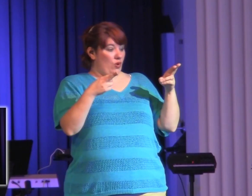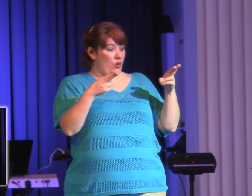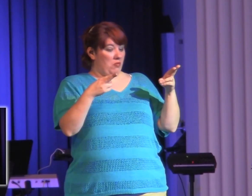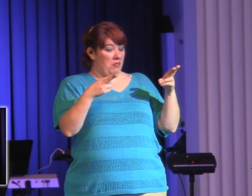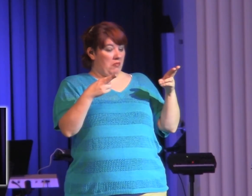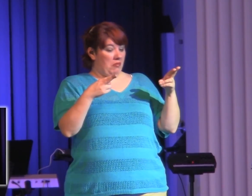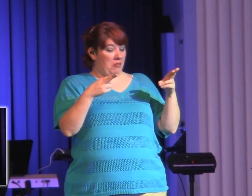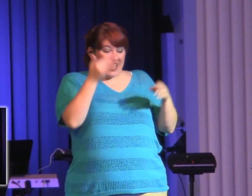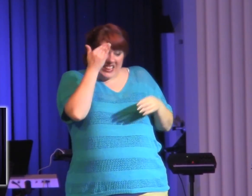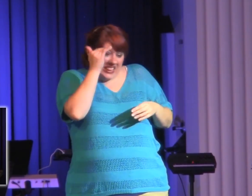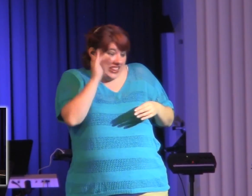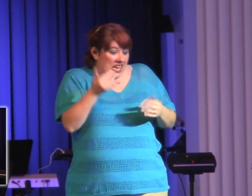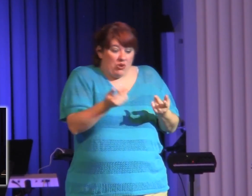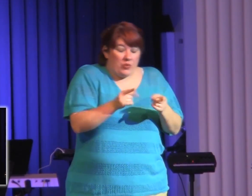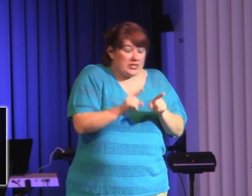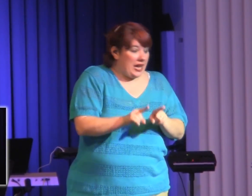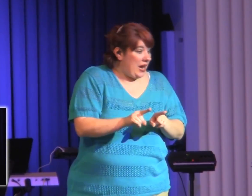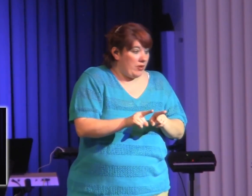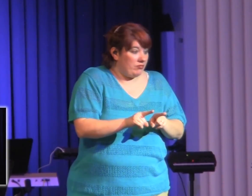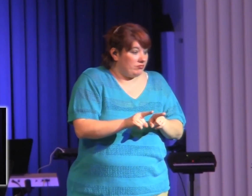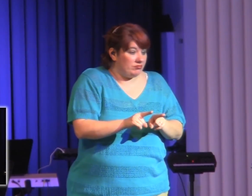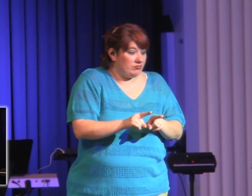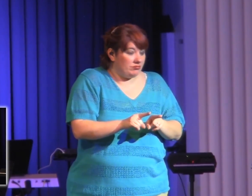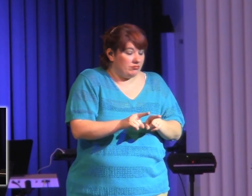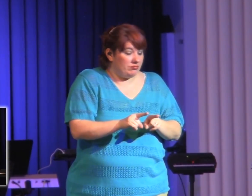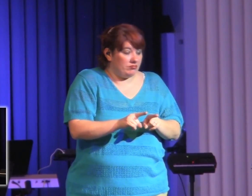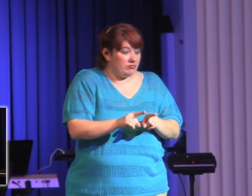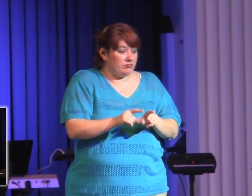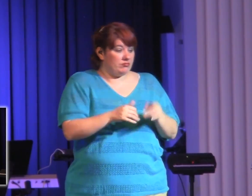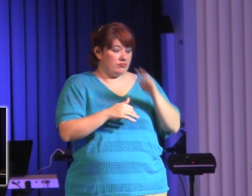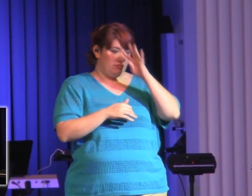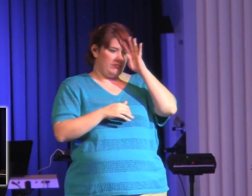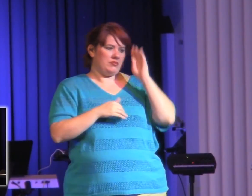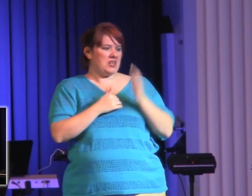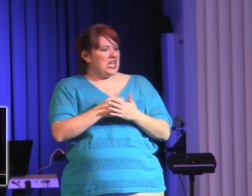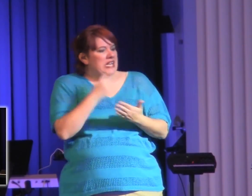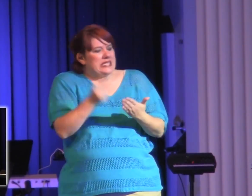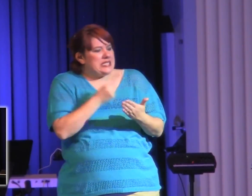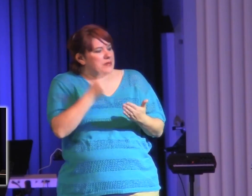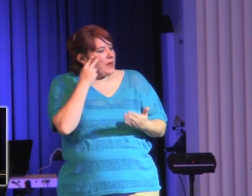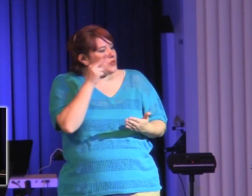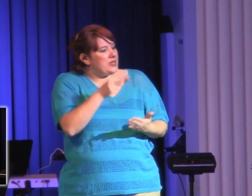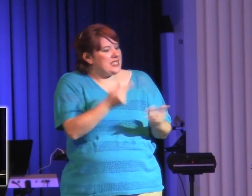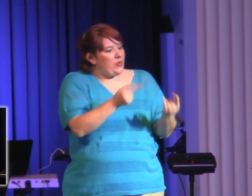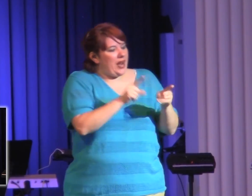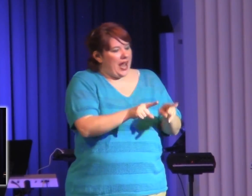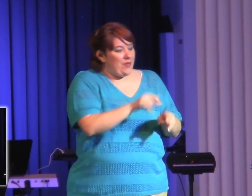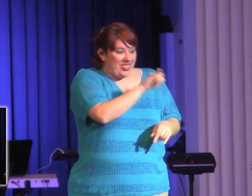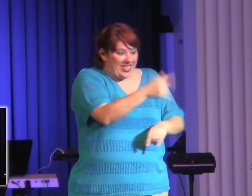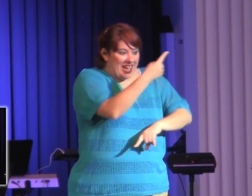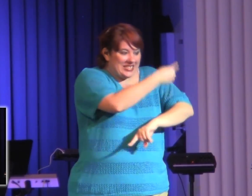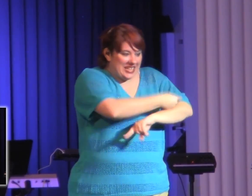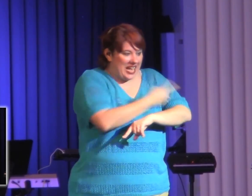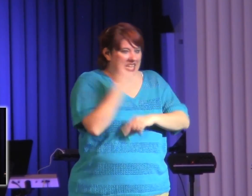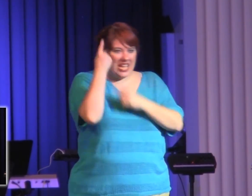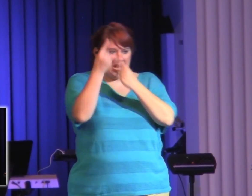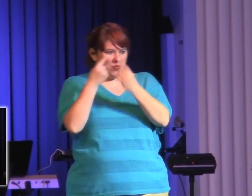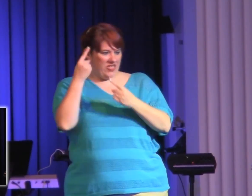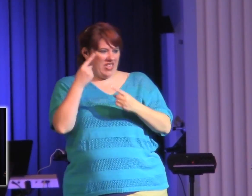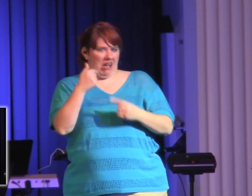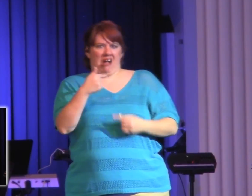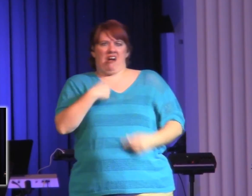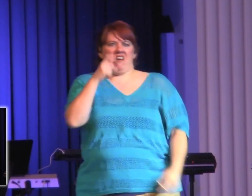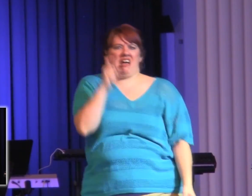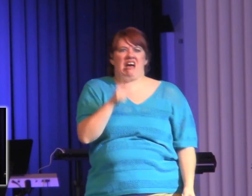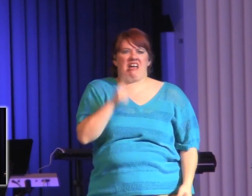place. And sometimes we let that trip us out. Oh, my goodness, I've to speak in tongues. No, no, you don't have to. You get to.